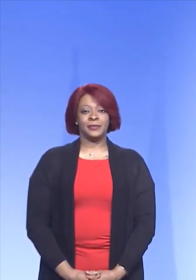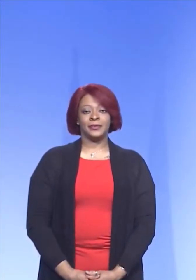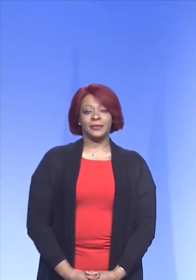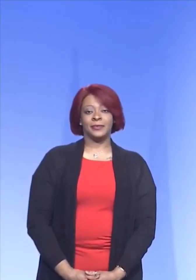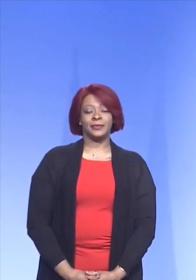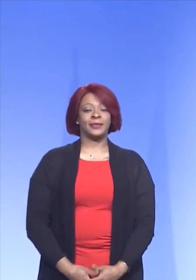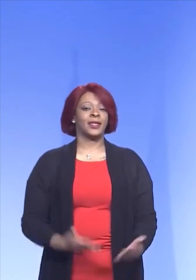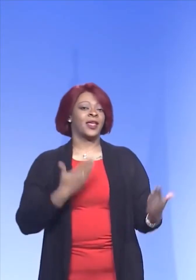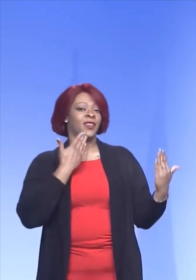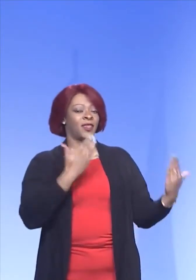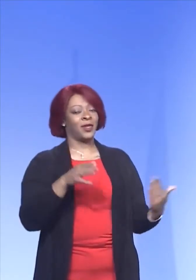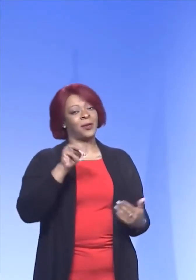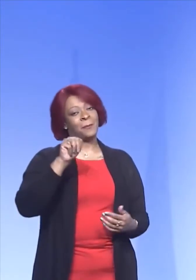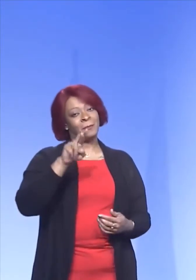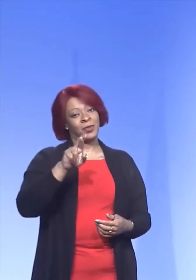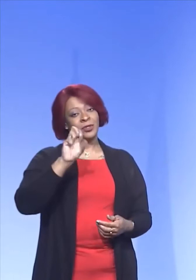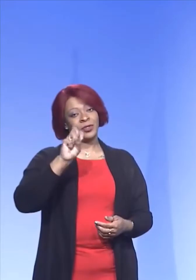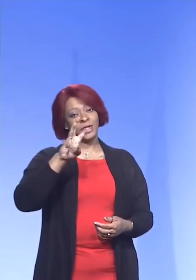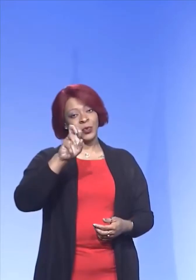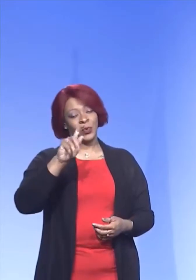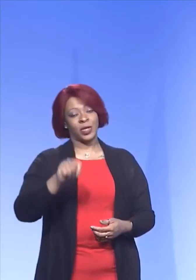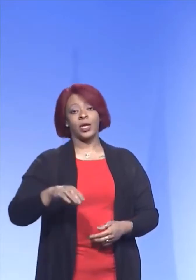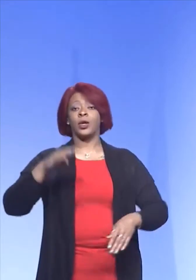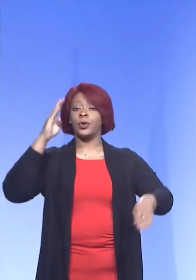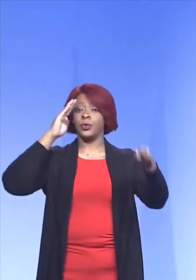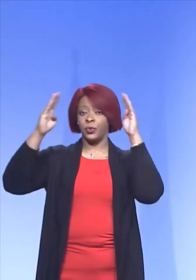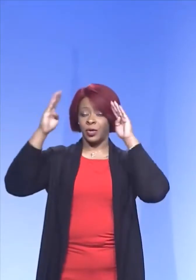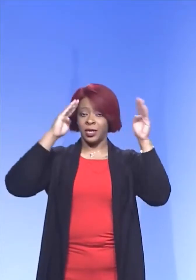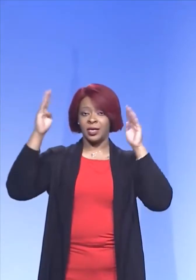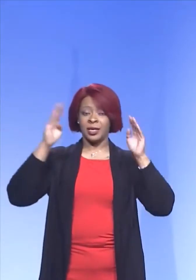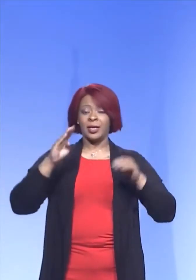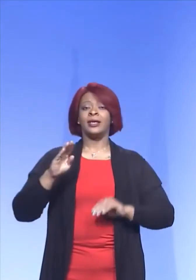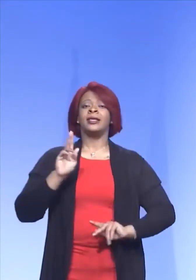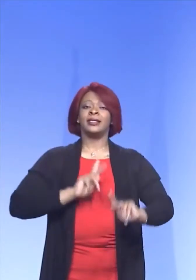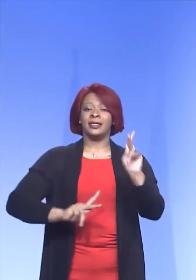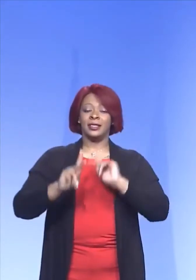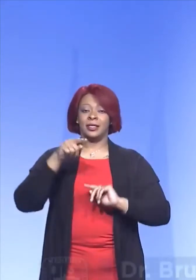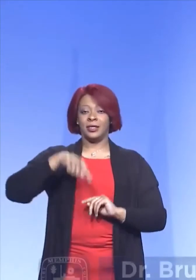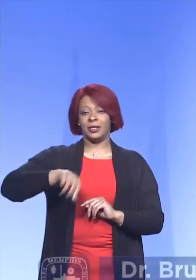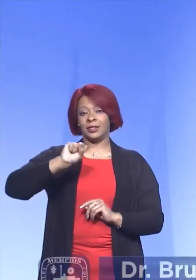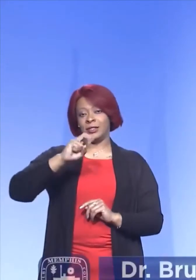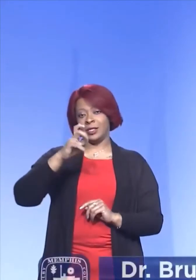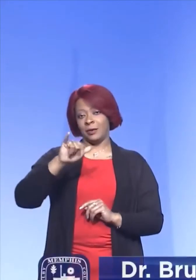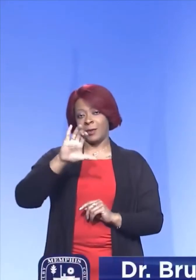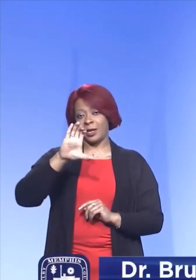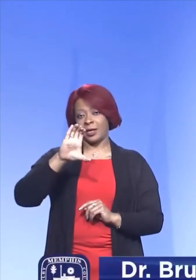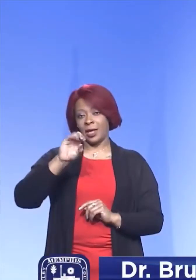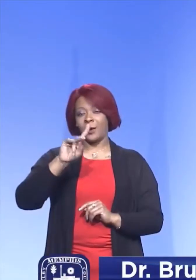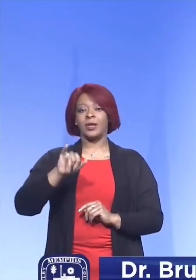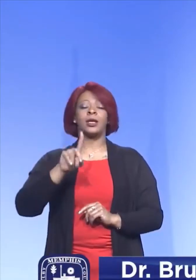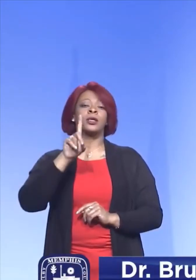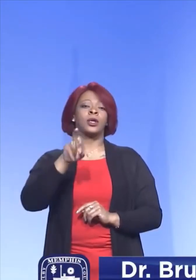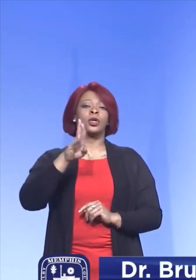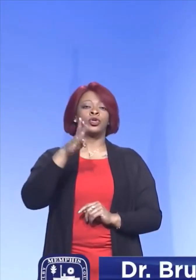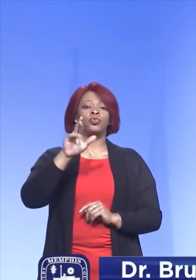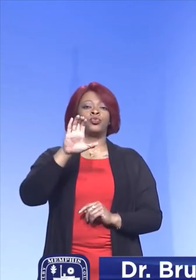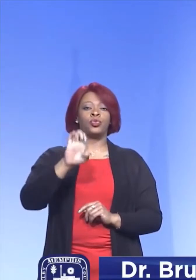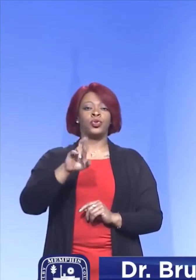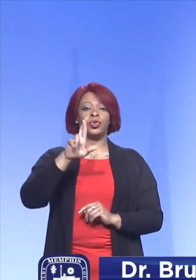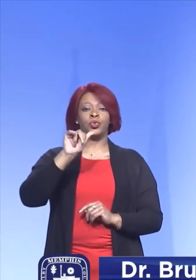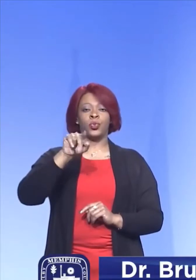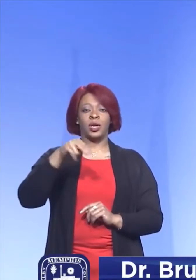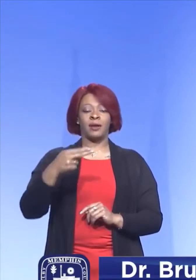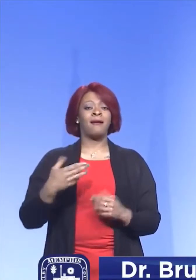Thank you, Mr. Sweat. Greetings, fellow citizens of Shelby County. I'm Dr. Bruce Randolph, the health officer.